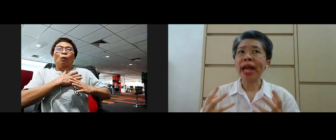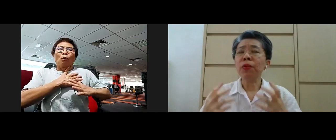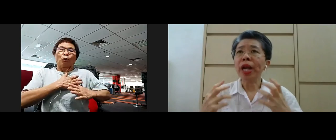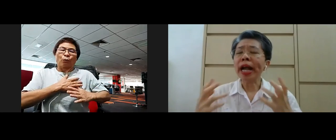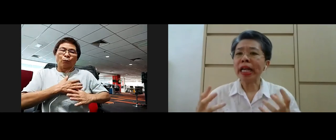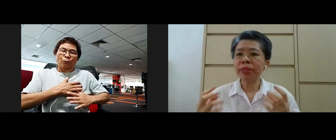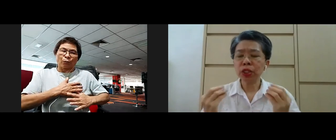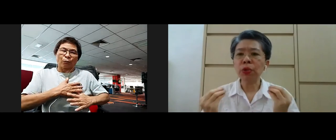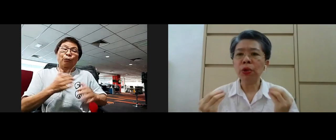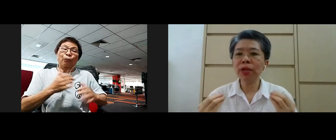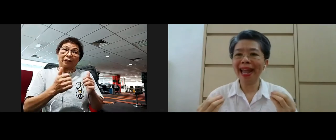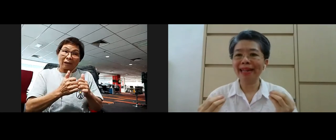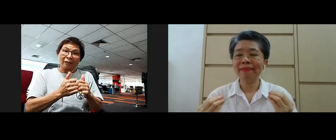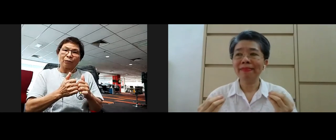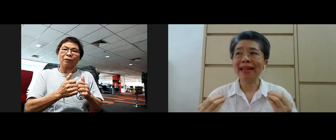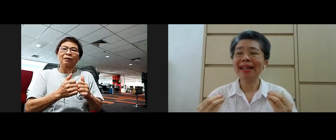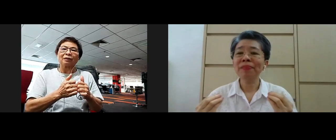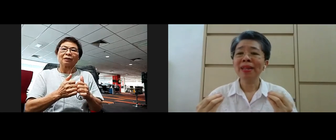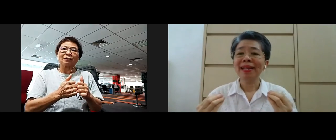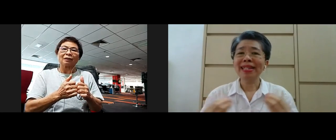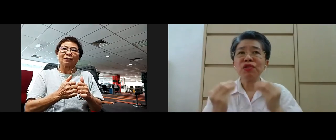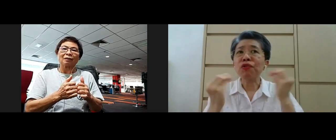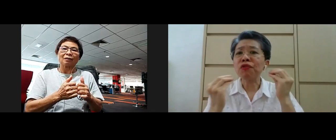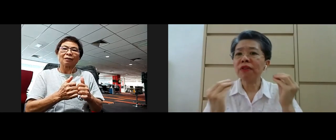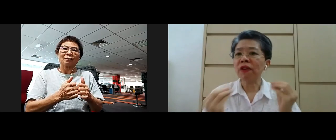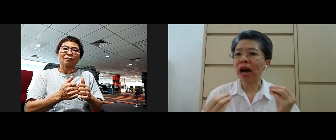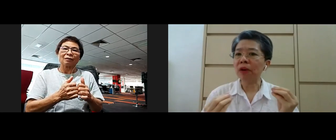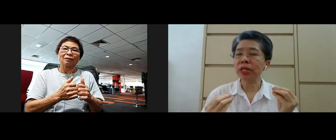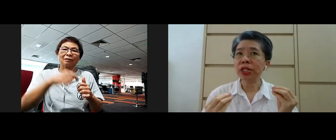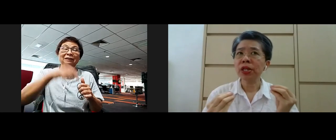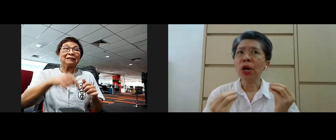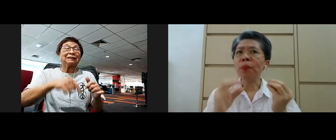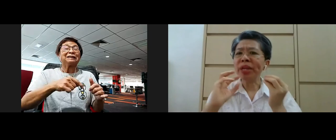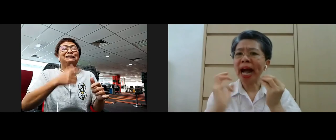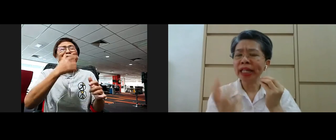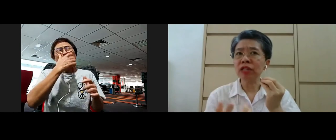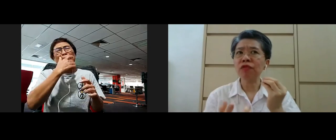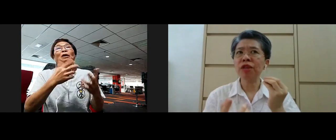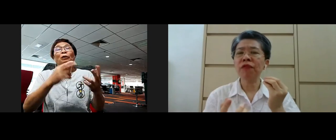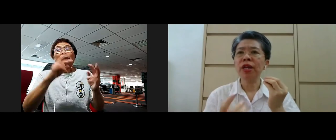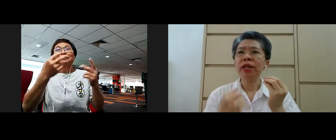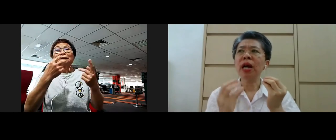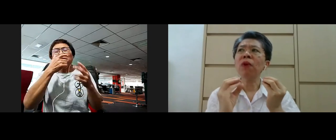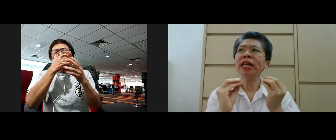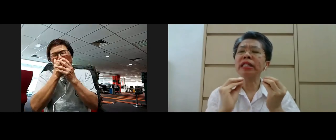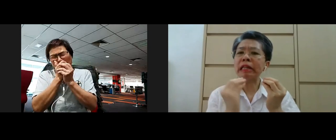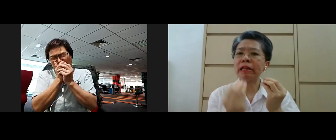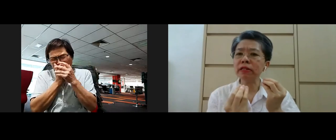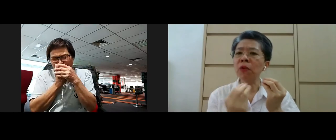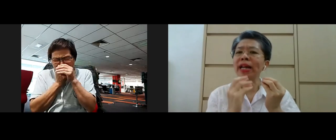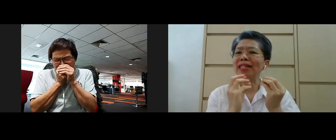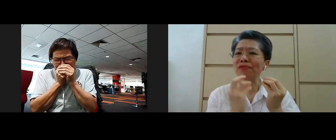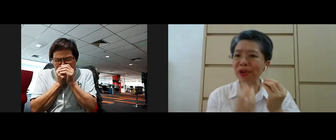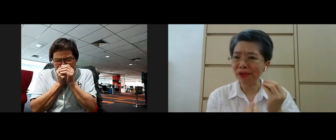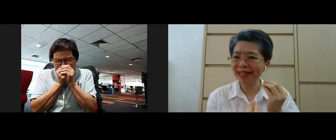that we are able to look at yeah this grief of ours or behind the grief yeah what are the